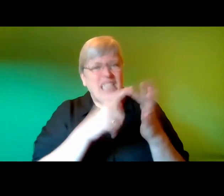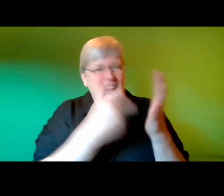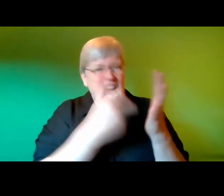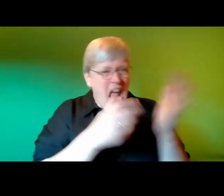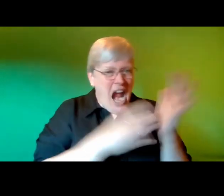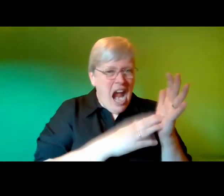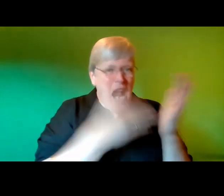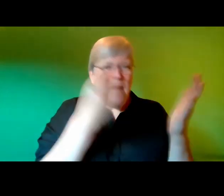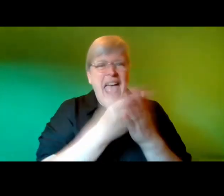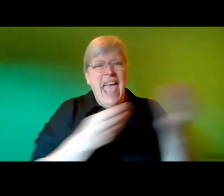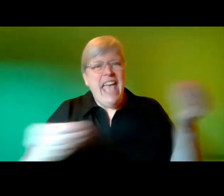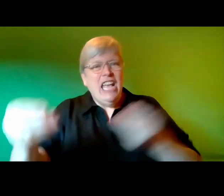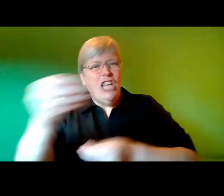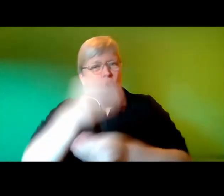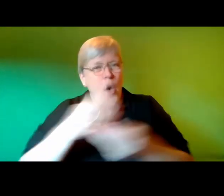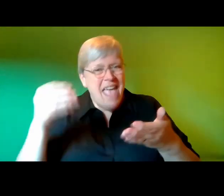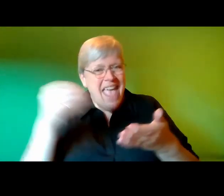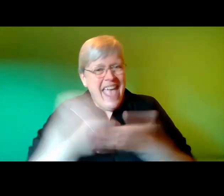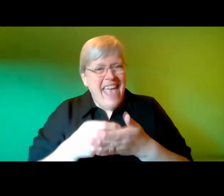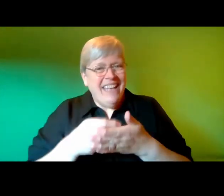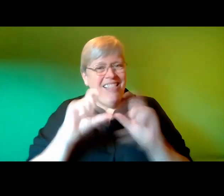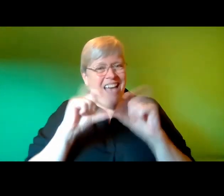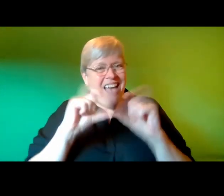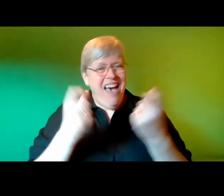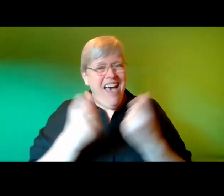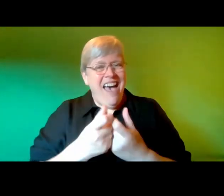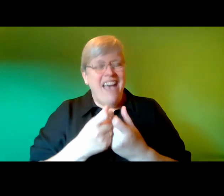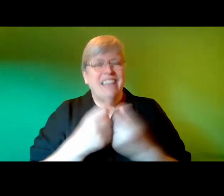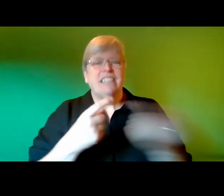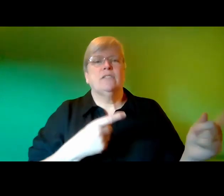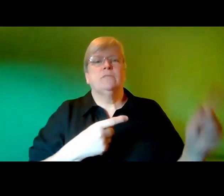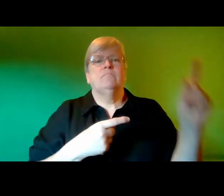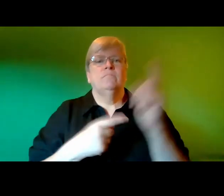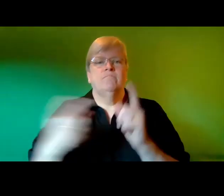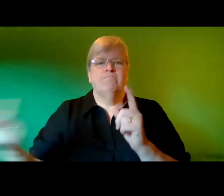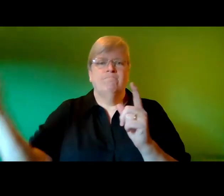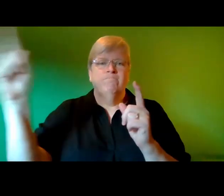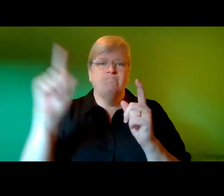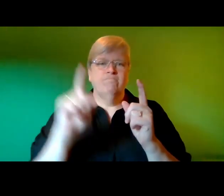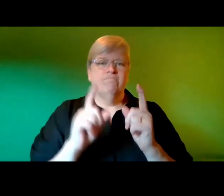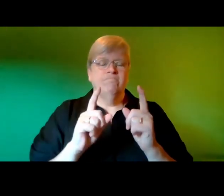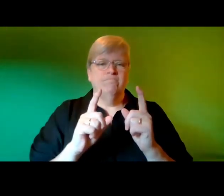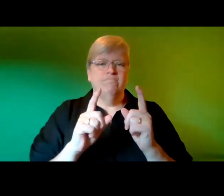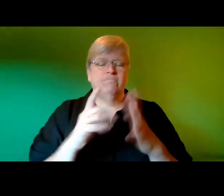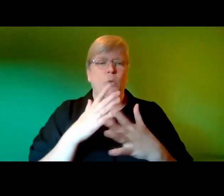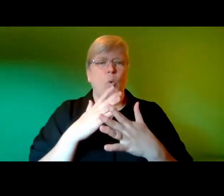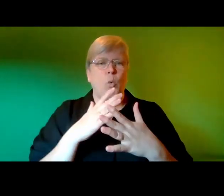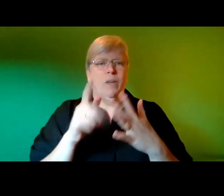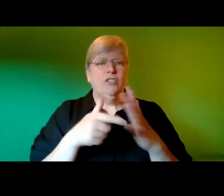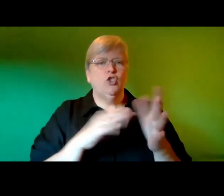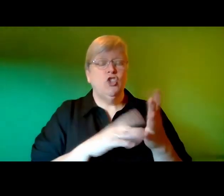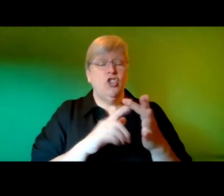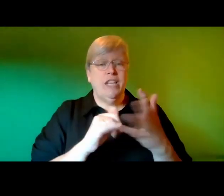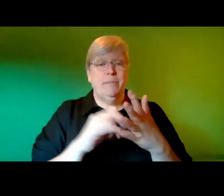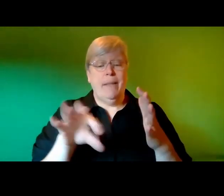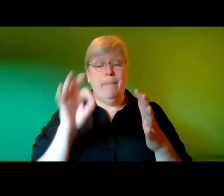steps forward and pauses in front of charlie close enough to see him catch his breath then james bends down to pick up one